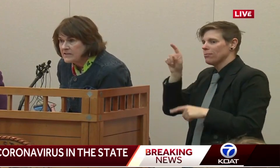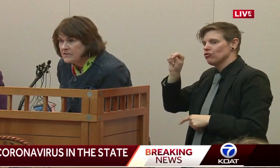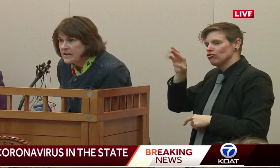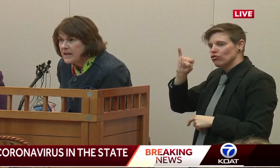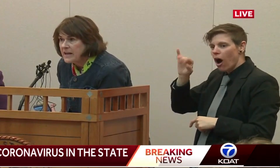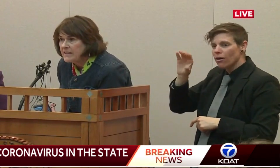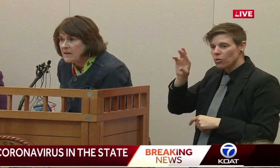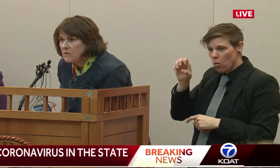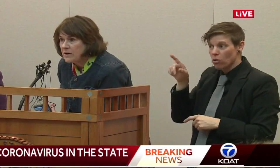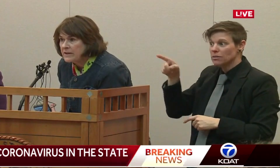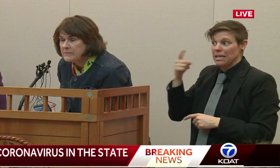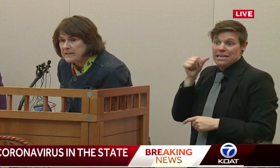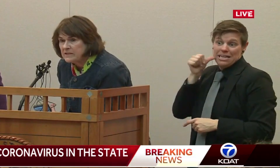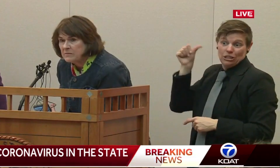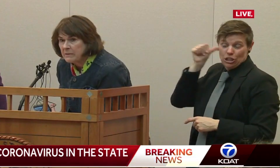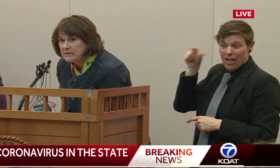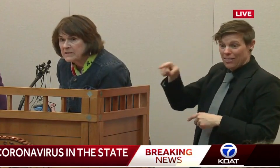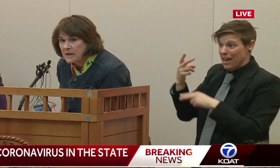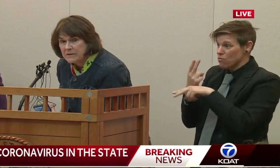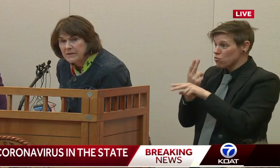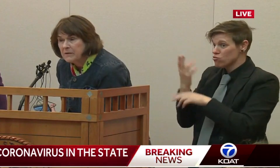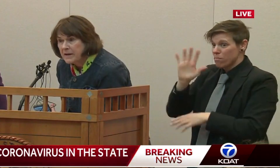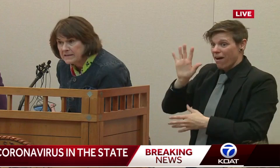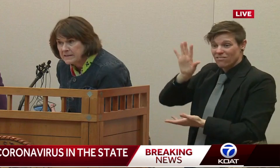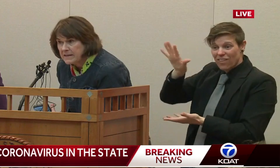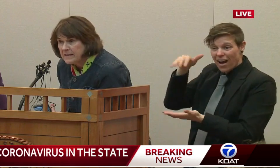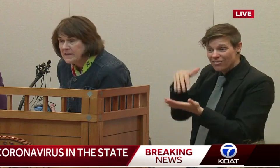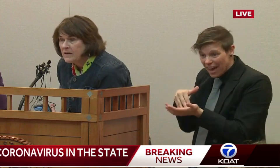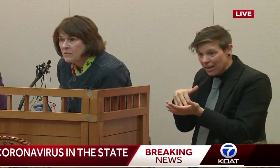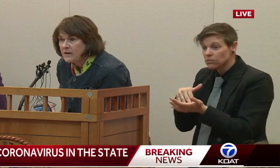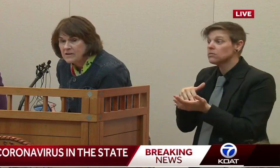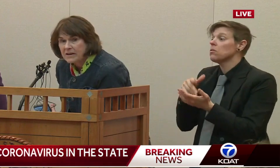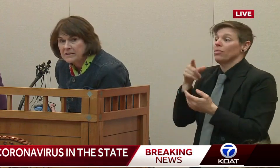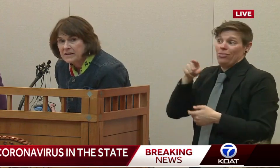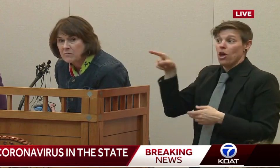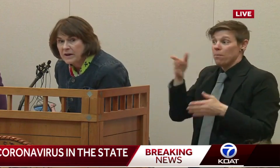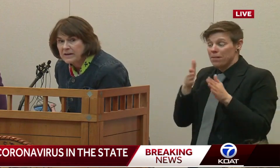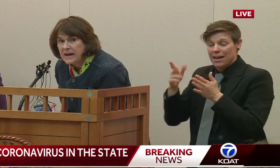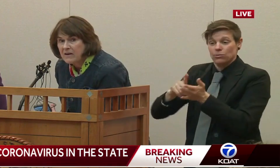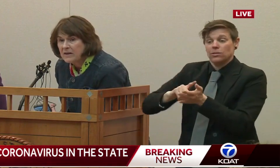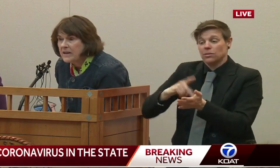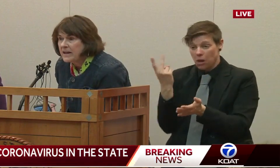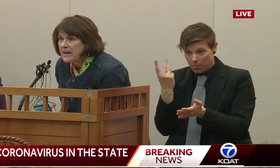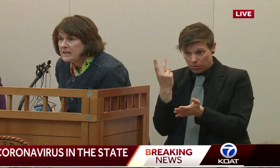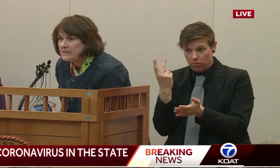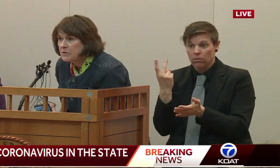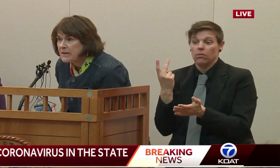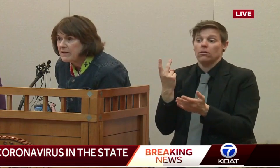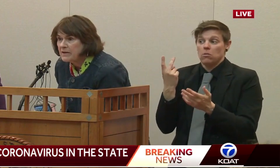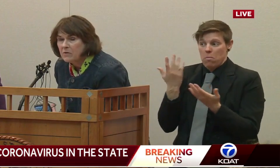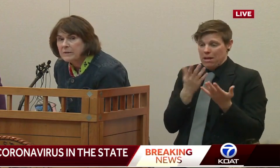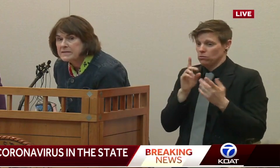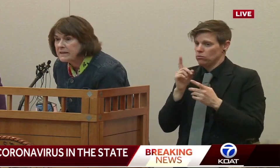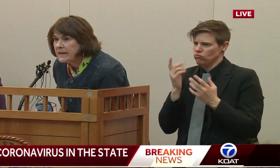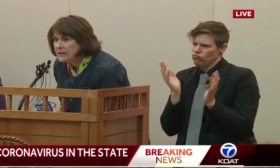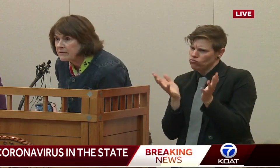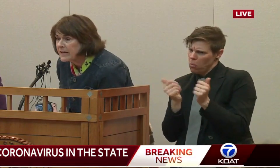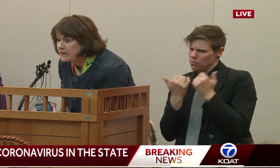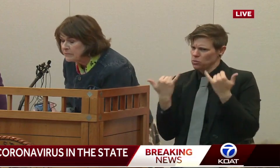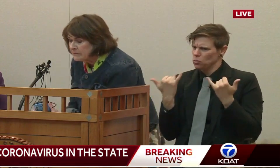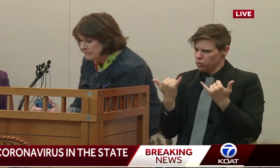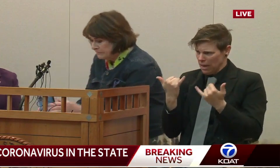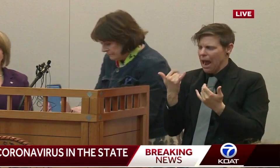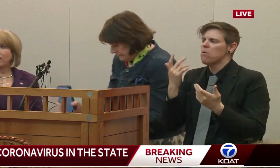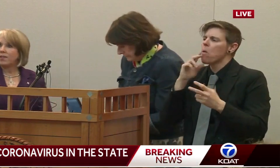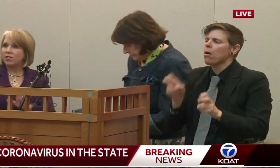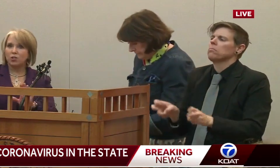yesterday, and they were expecting to be able to double their capacity. We are talking to them right now, and I can put that out on our website later.